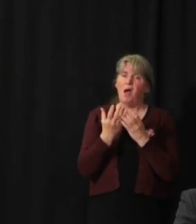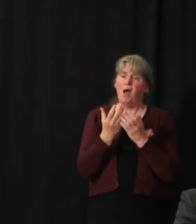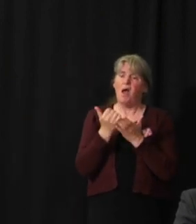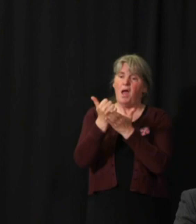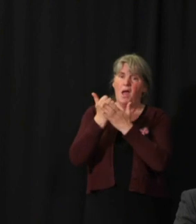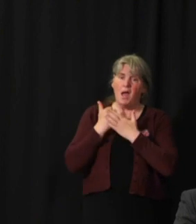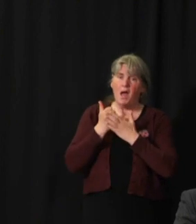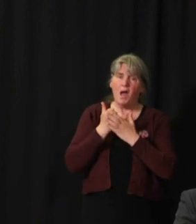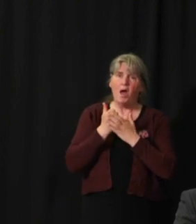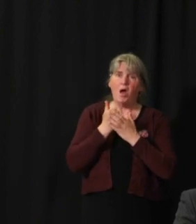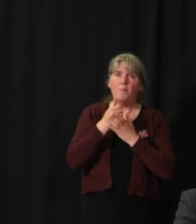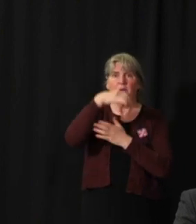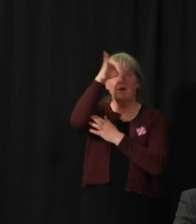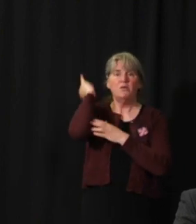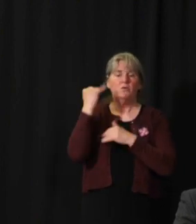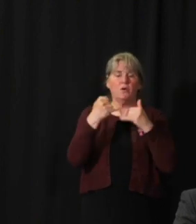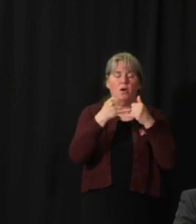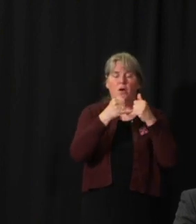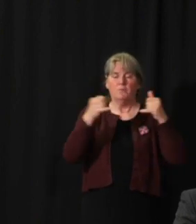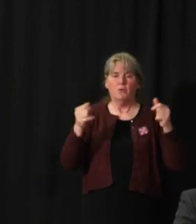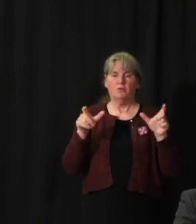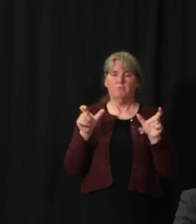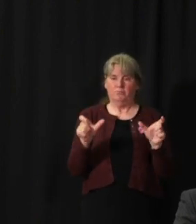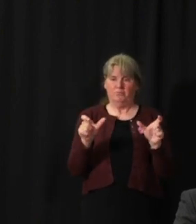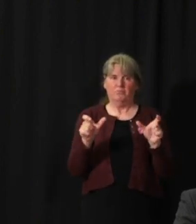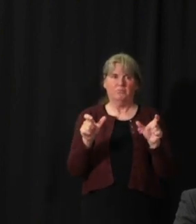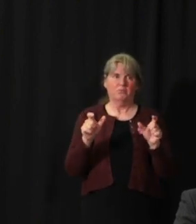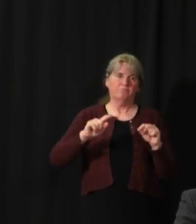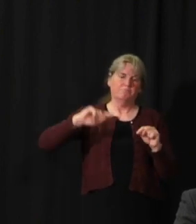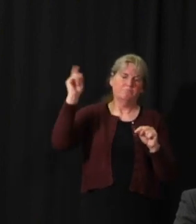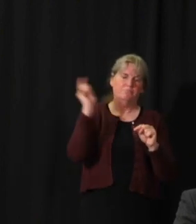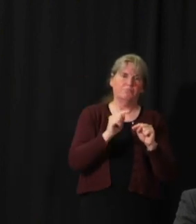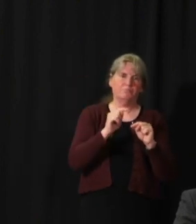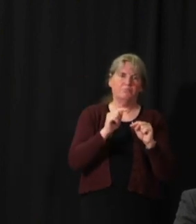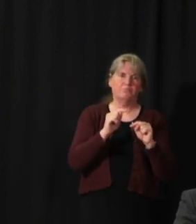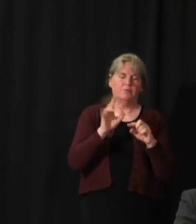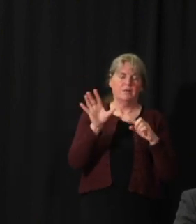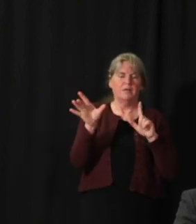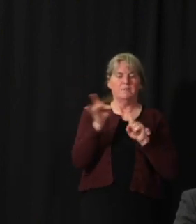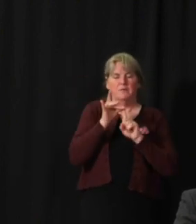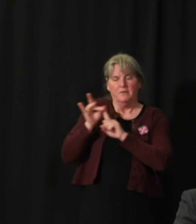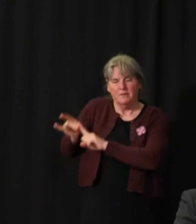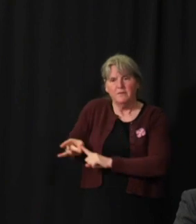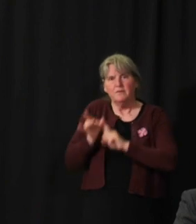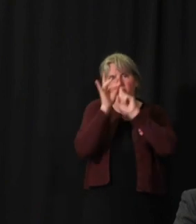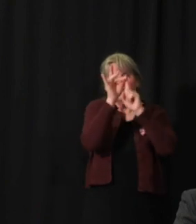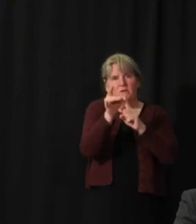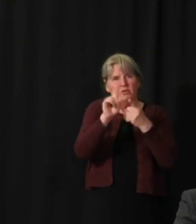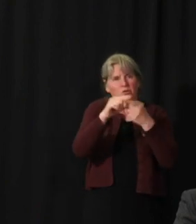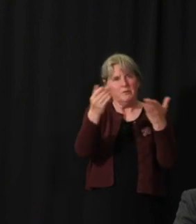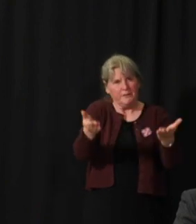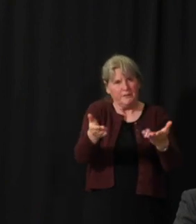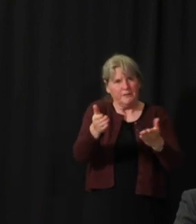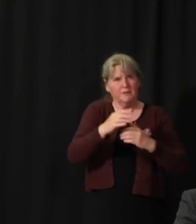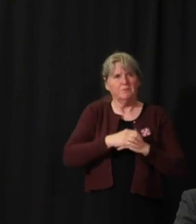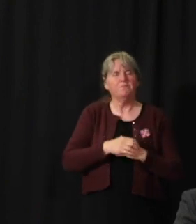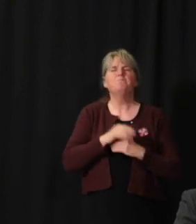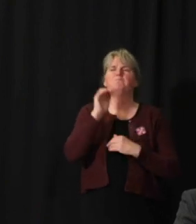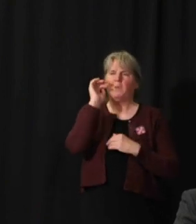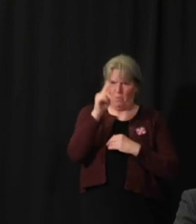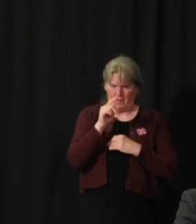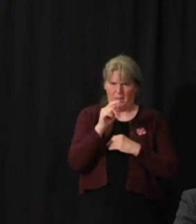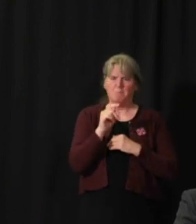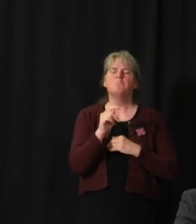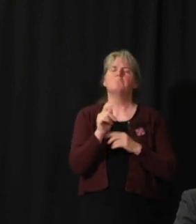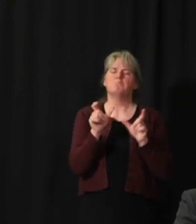importation risk as close to zero as we can manage. And, and now we really want to say, well, how, how is